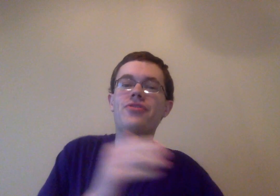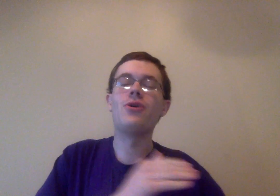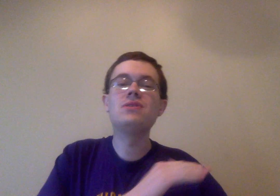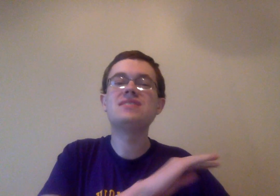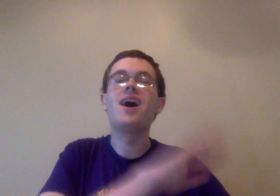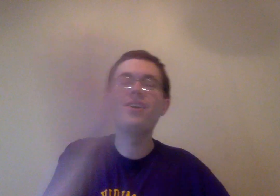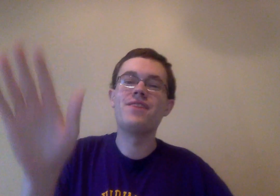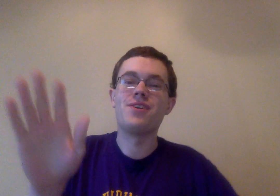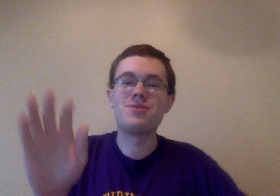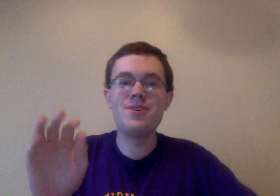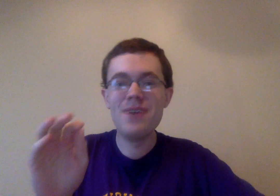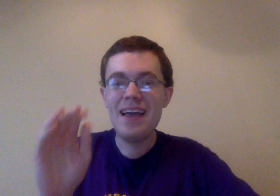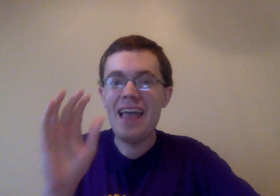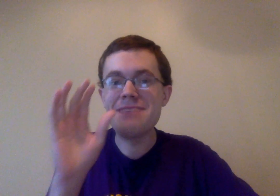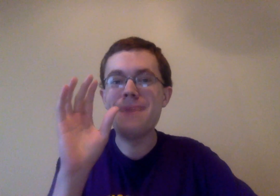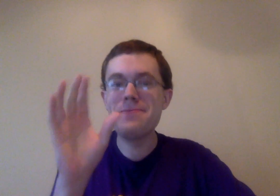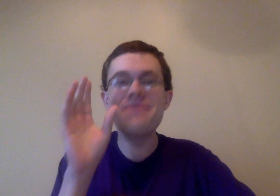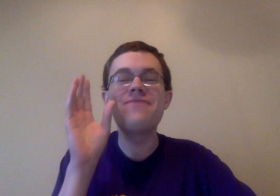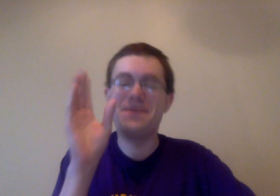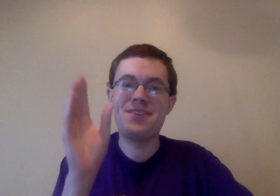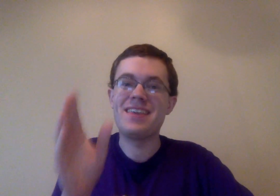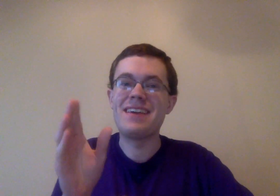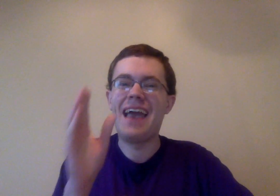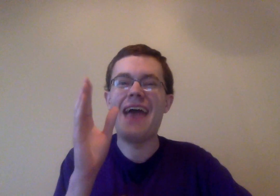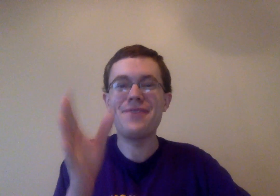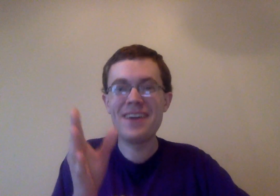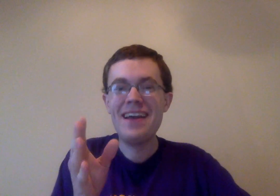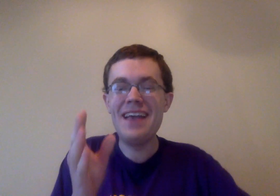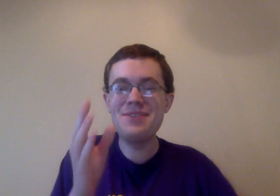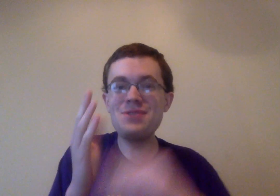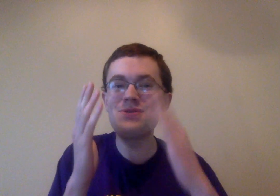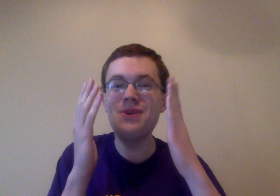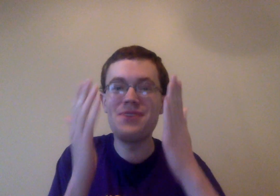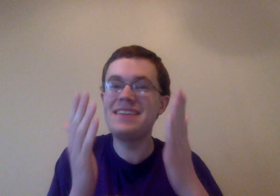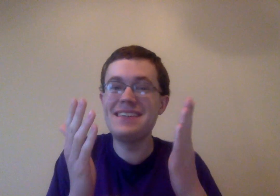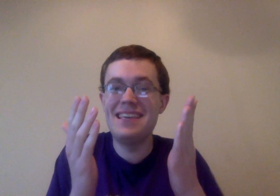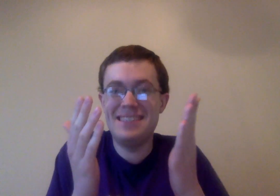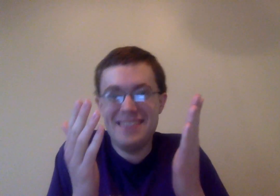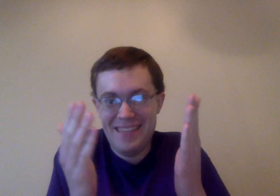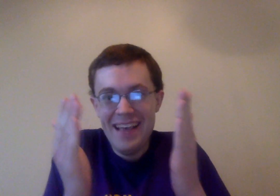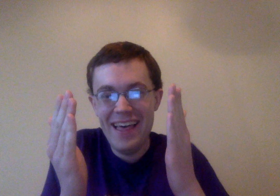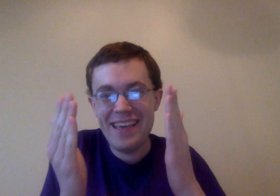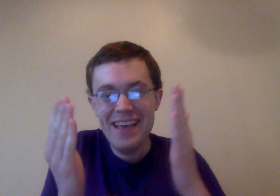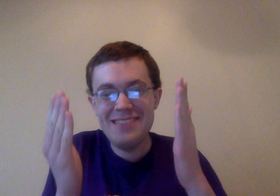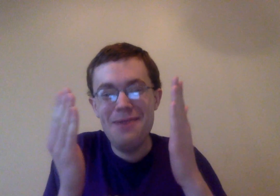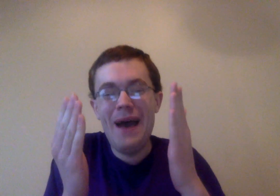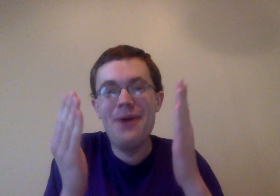the whole saga of Naruto is maybe my favorite thing ever. It's just so ridiculous. Like, somehow,